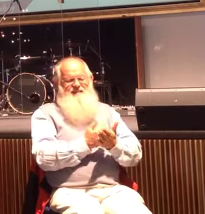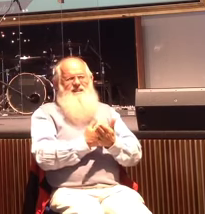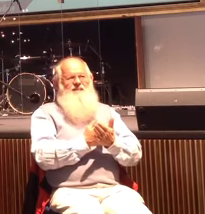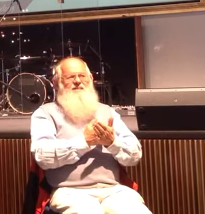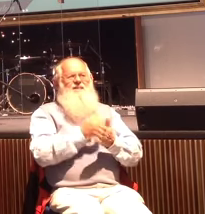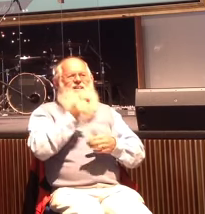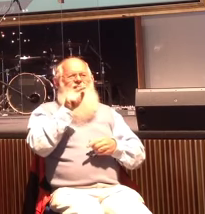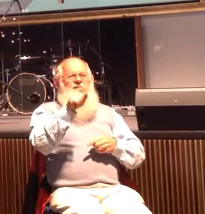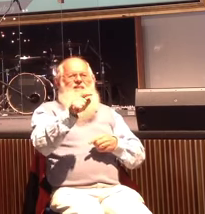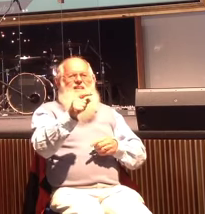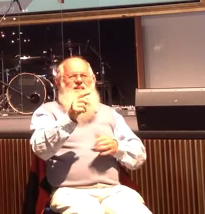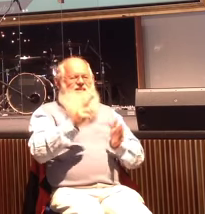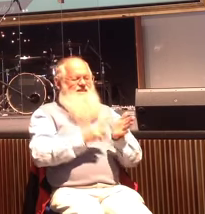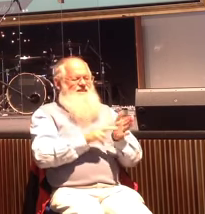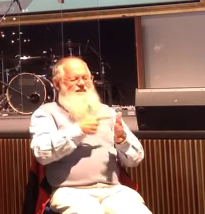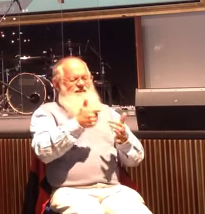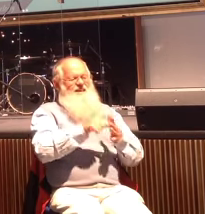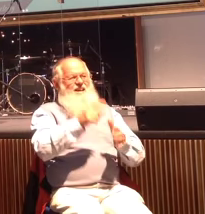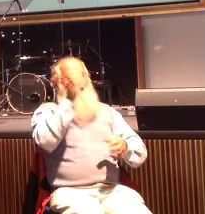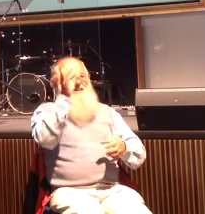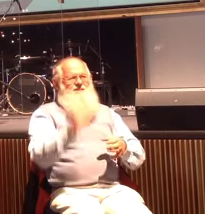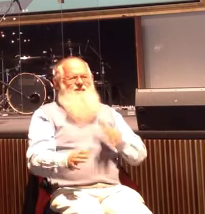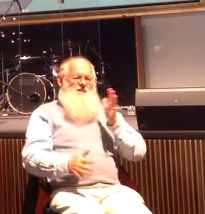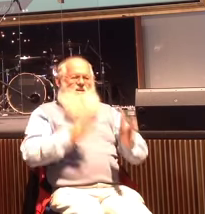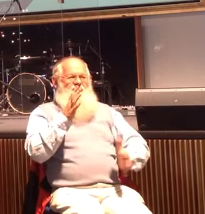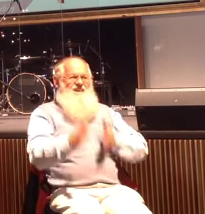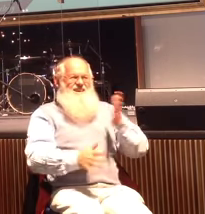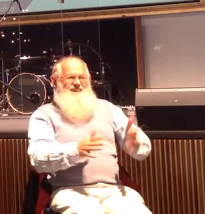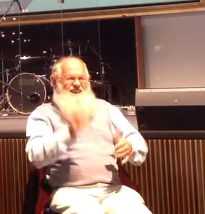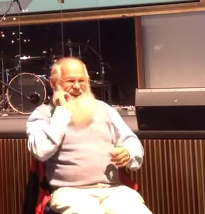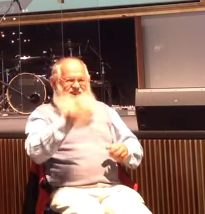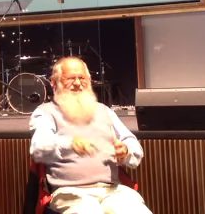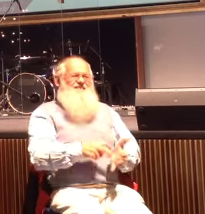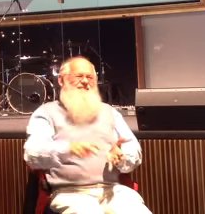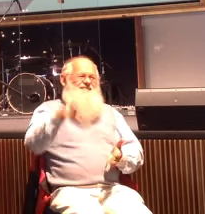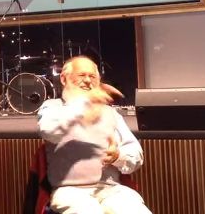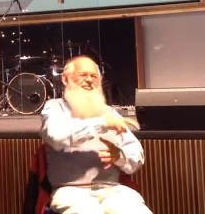person running to them. I would have got straight back in the boat. I would have headed the other side.